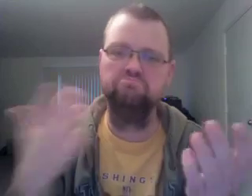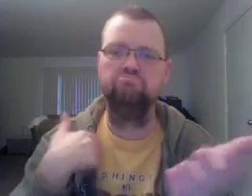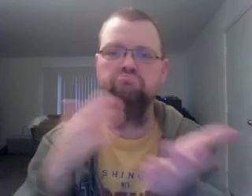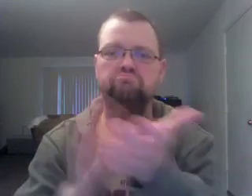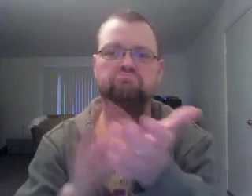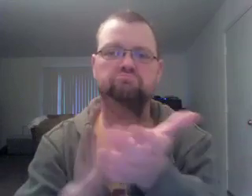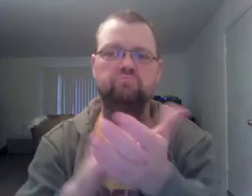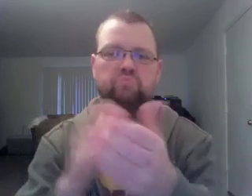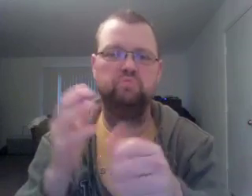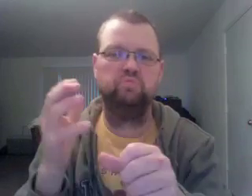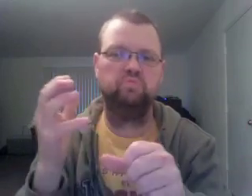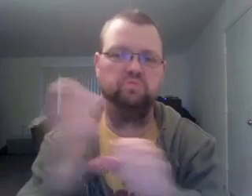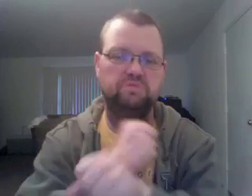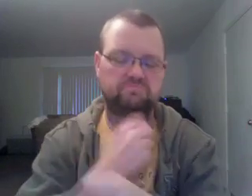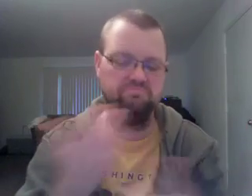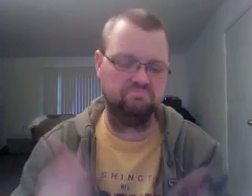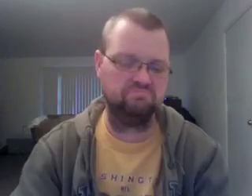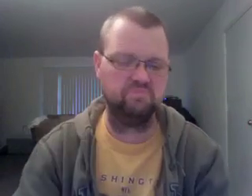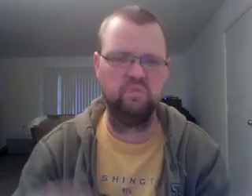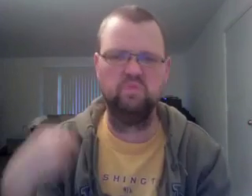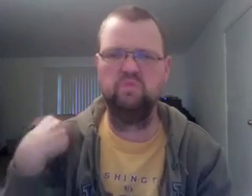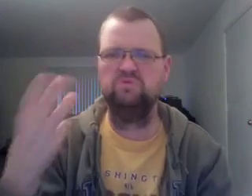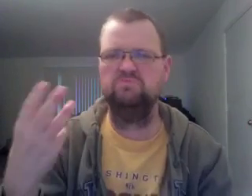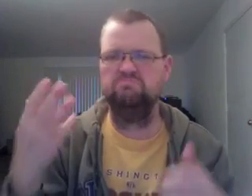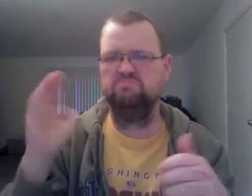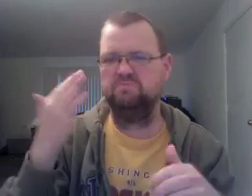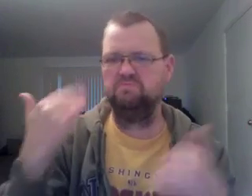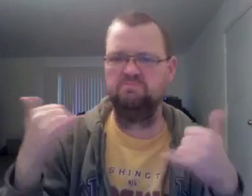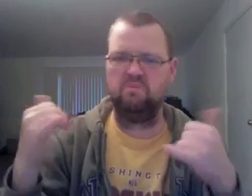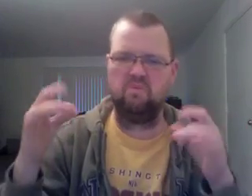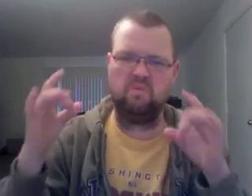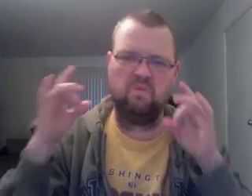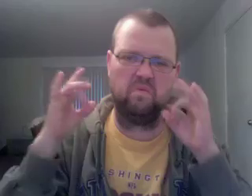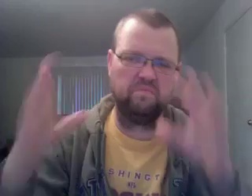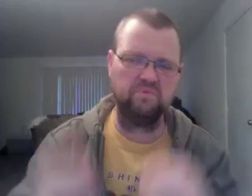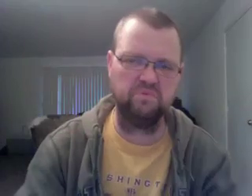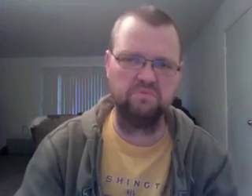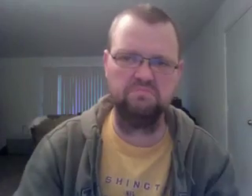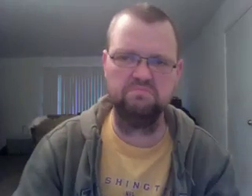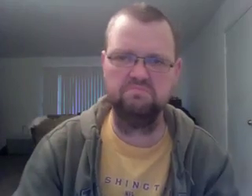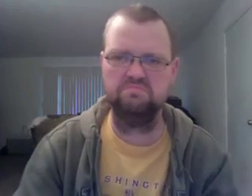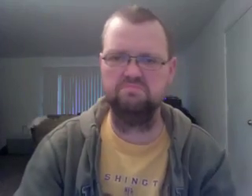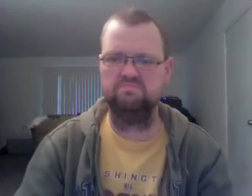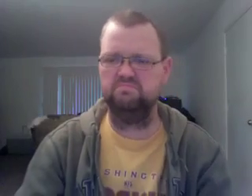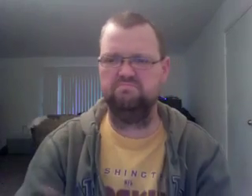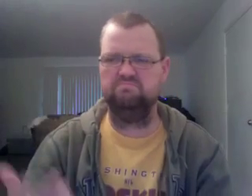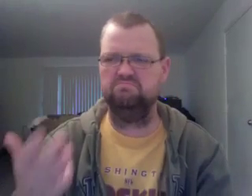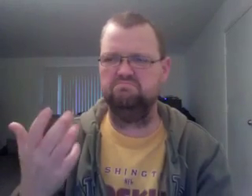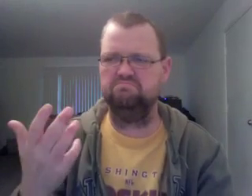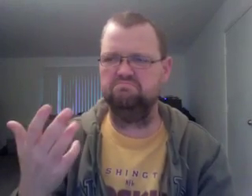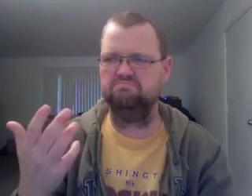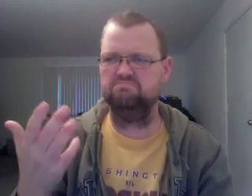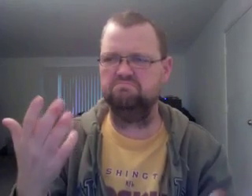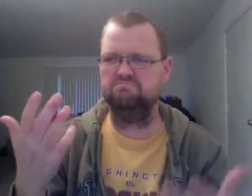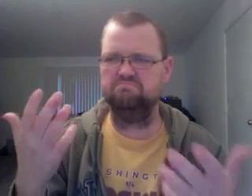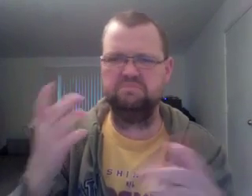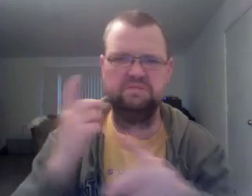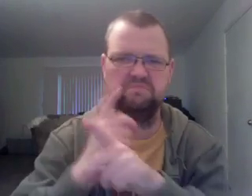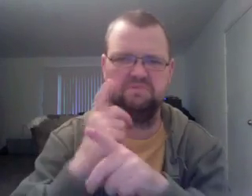Ryan Pataguchi brought one of his favorite cars here. He says it runs well everywhere. It's won the race in Charlotte. They've been good off the track here